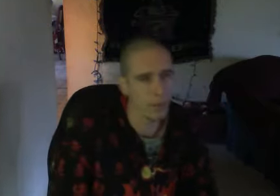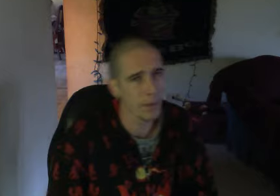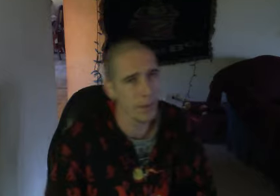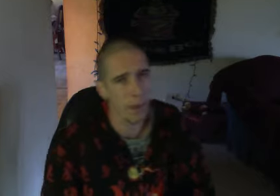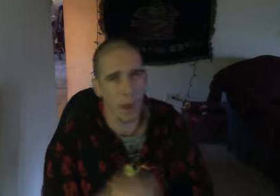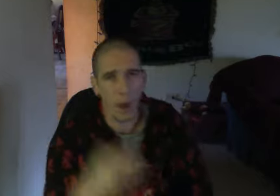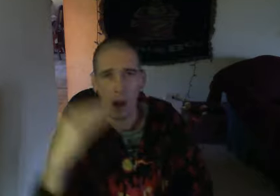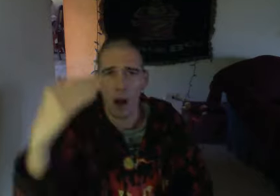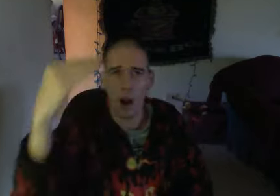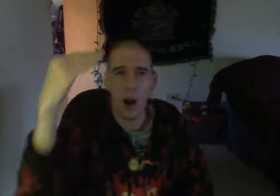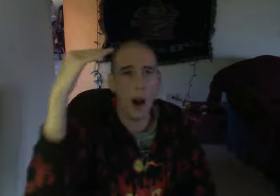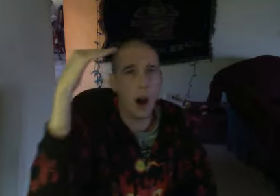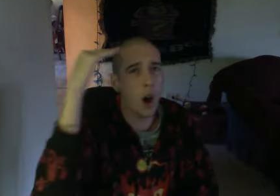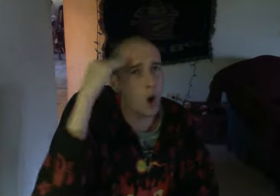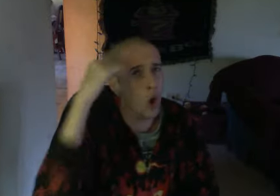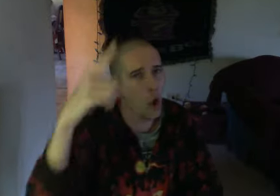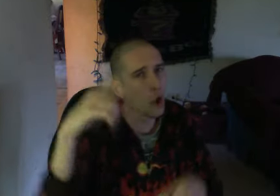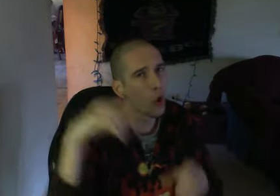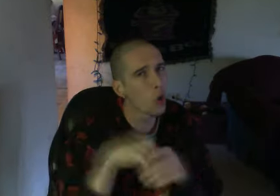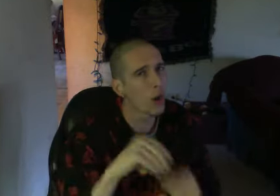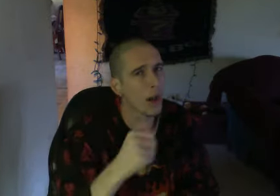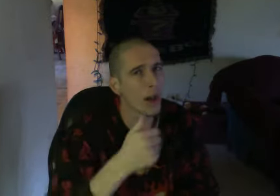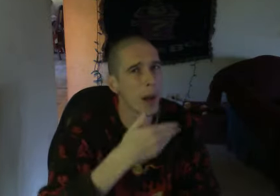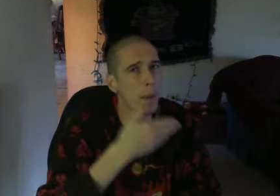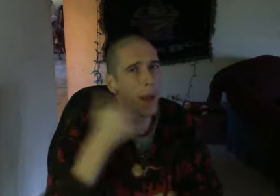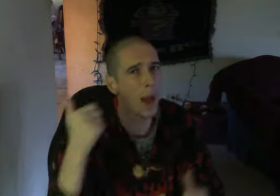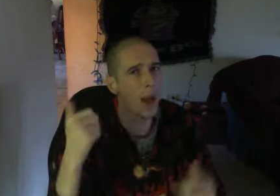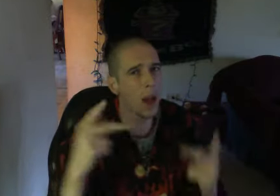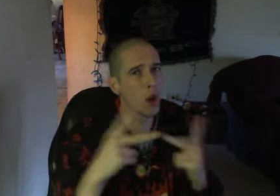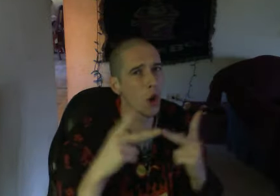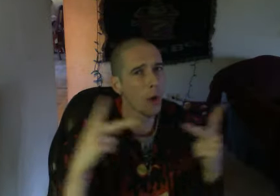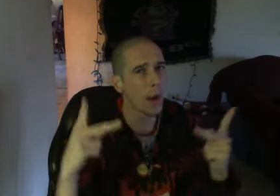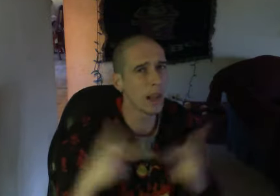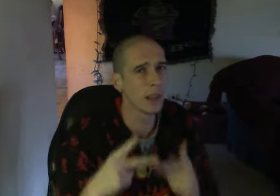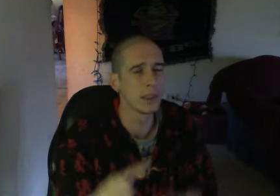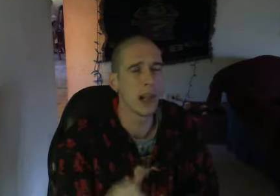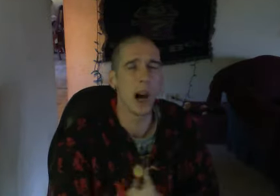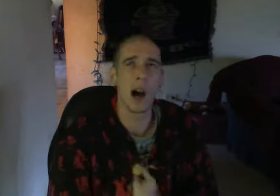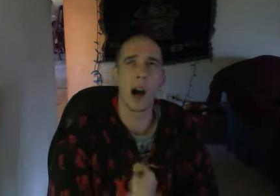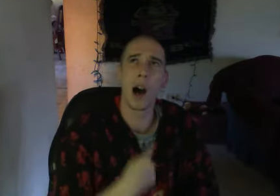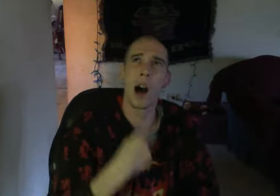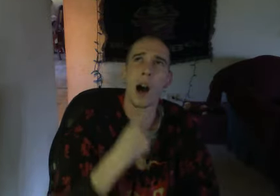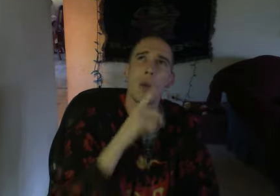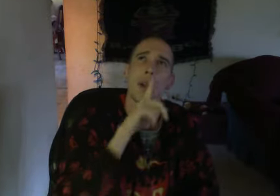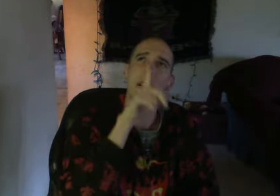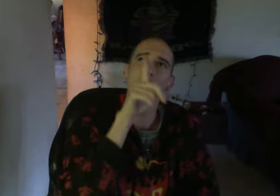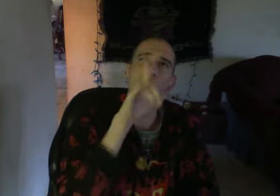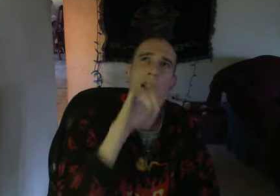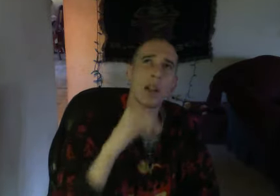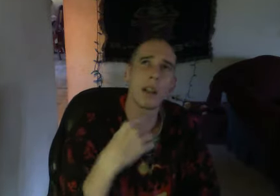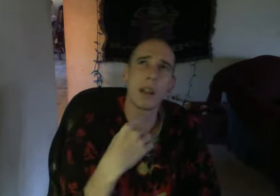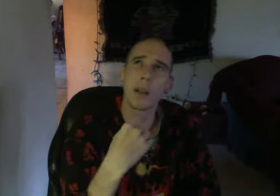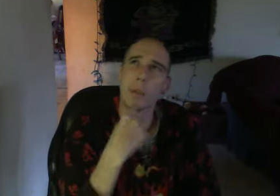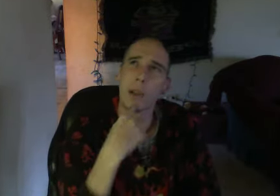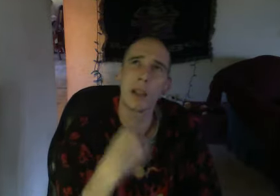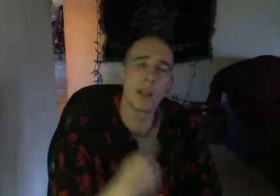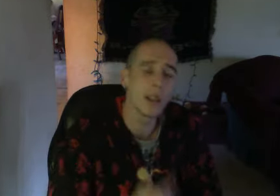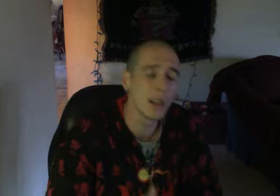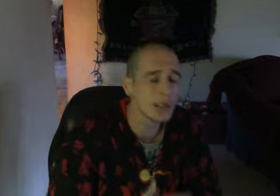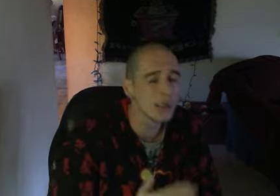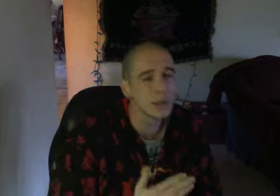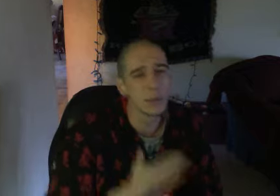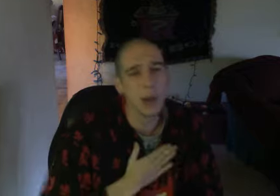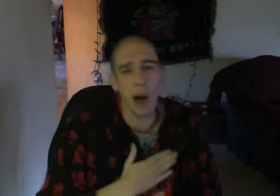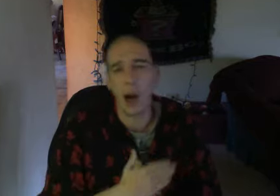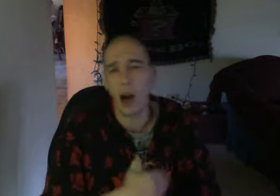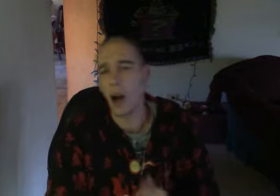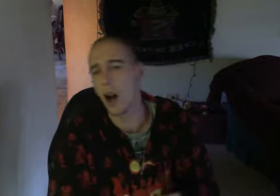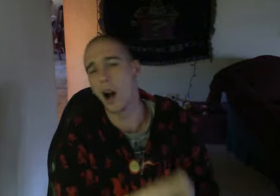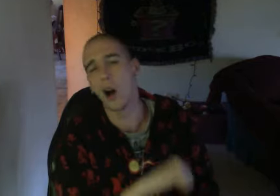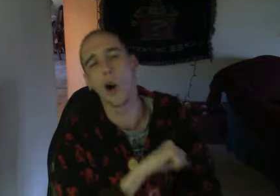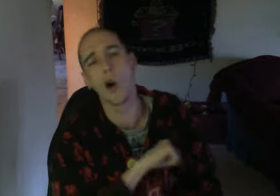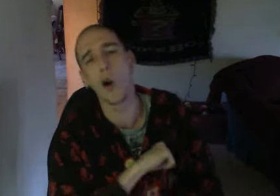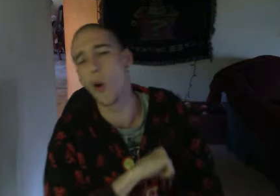away I don't have a better place I'm a better place I'm gonna get a better place I'm living this guy on